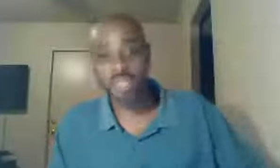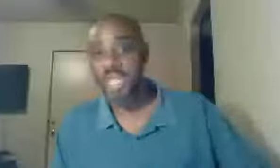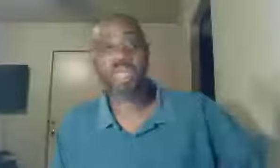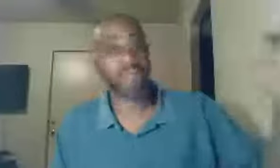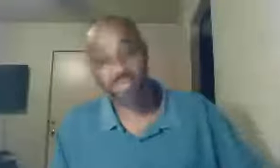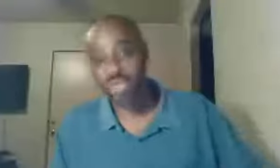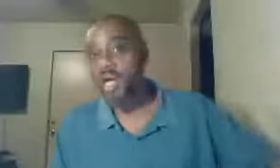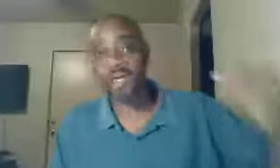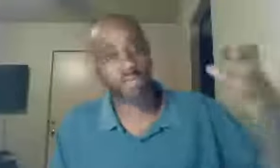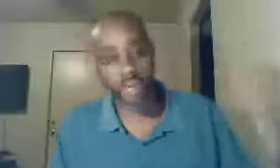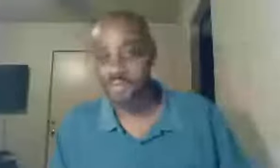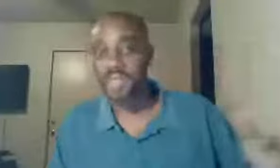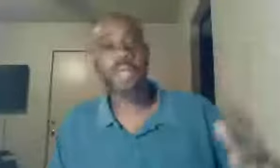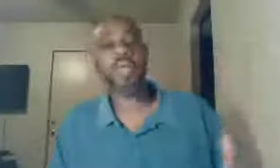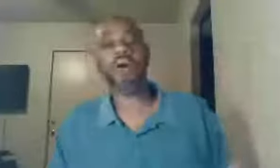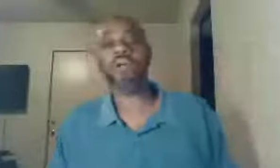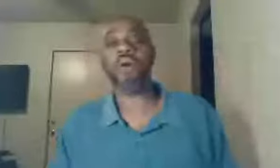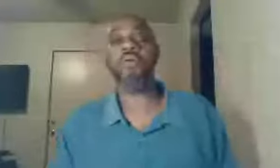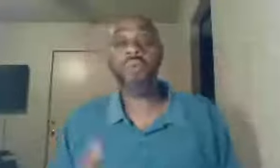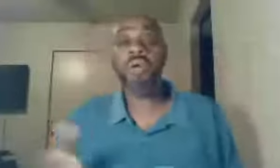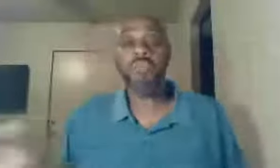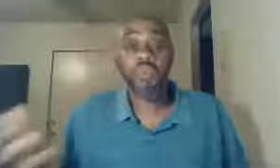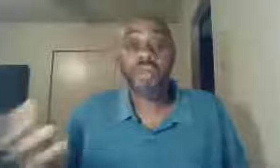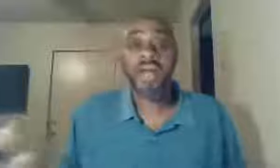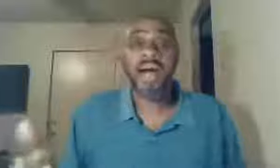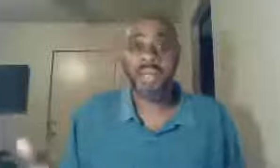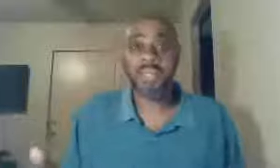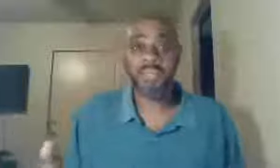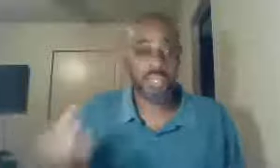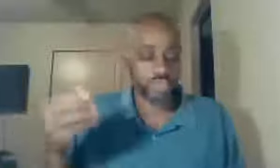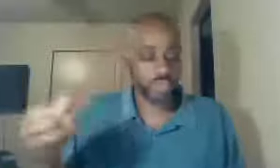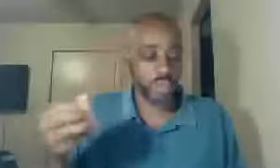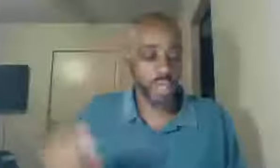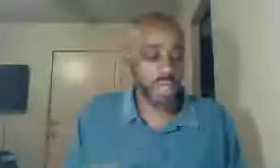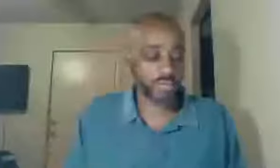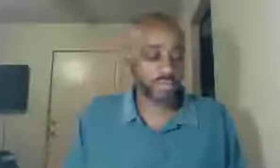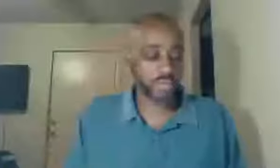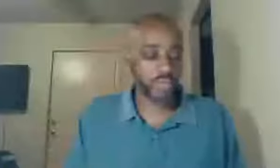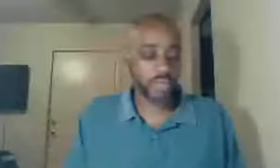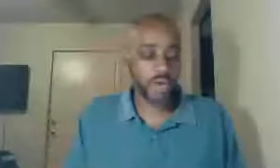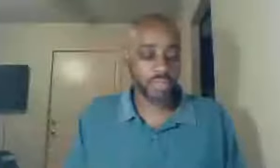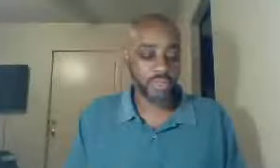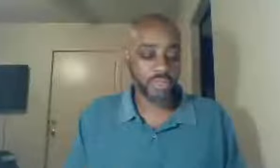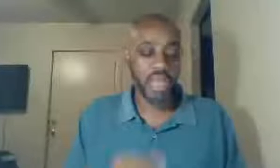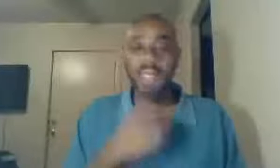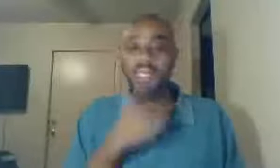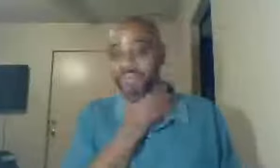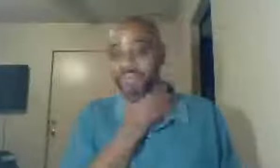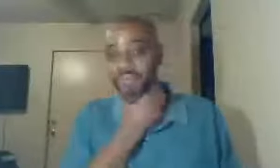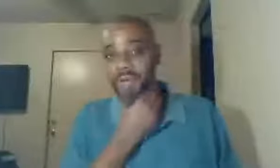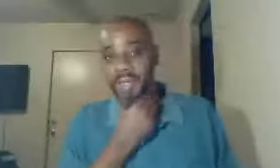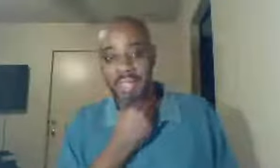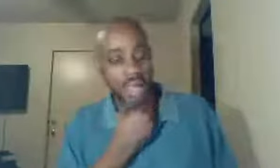and James, and John, and on and on, for God, it's for God, for Christ to live, and for Christ to